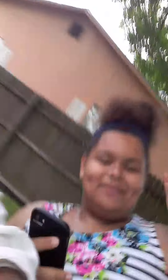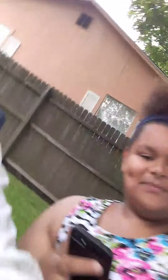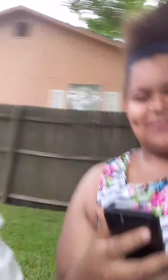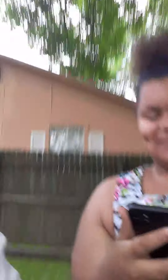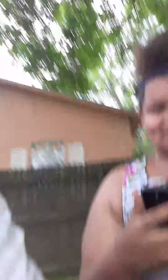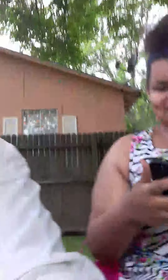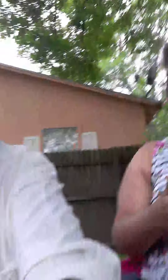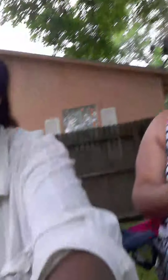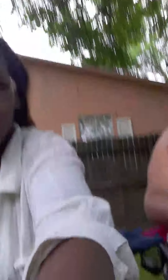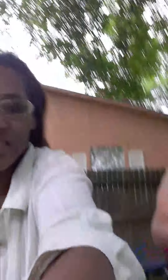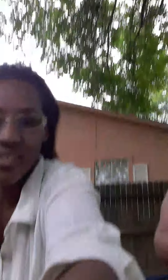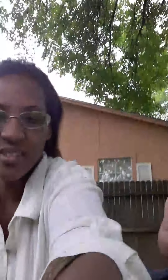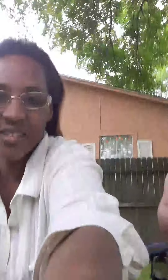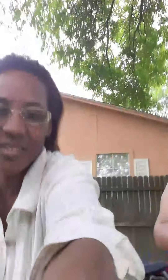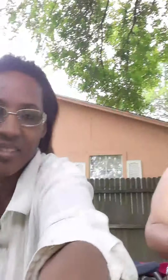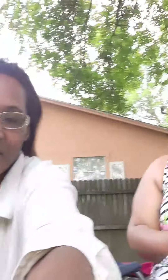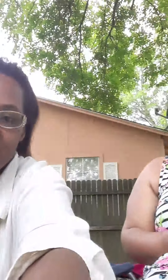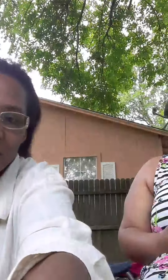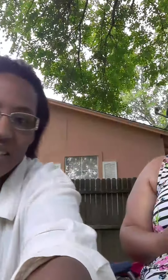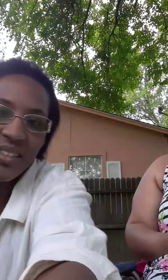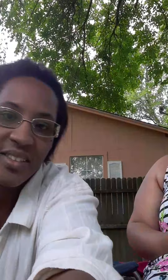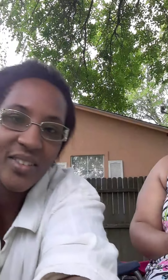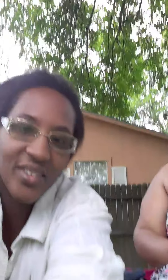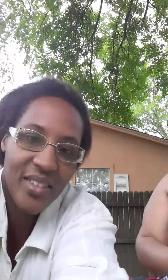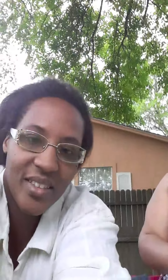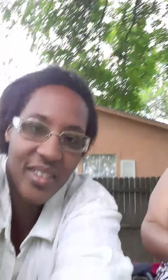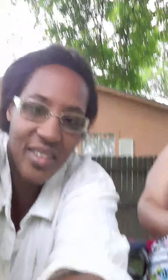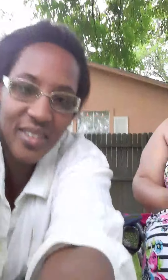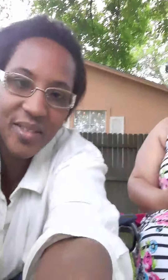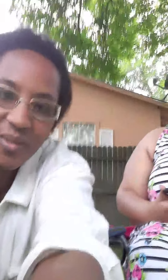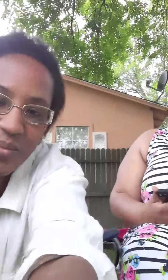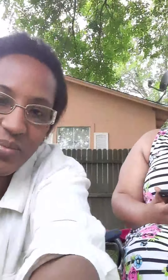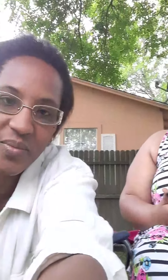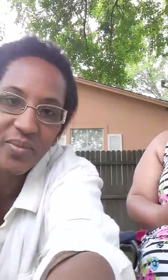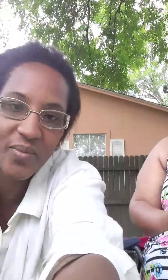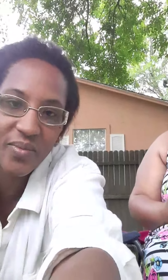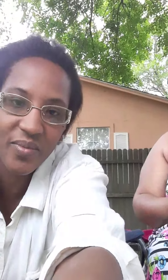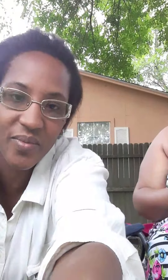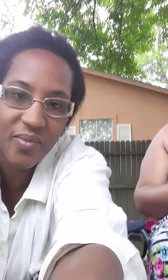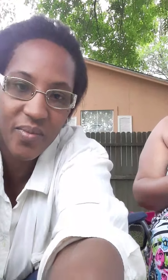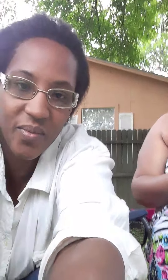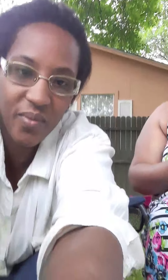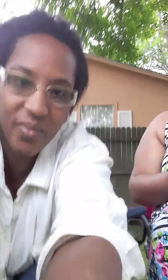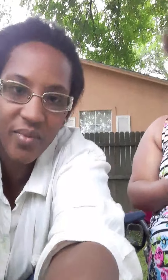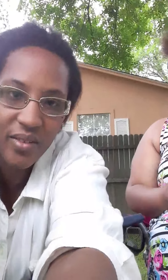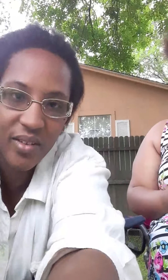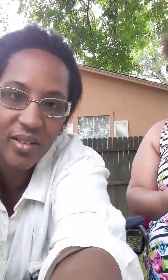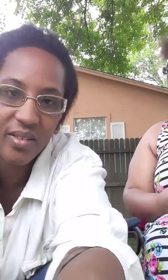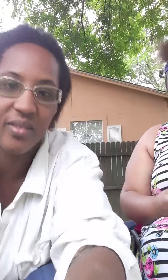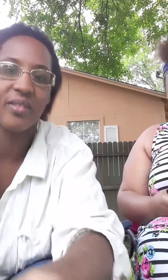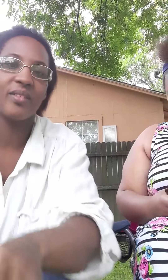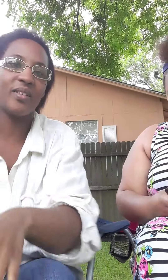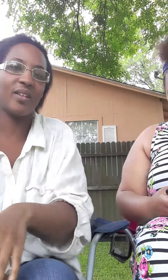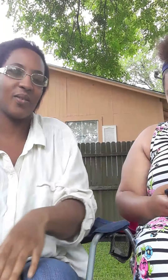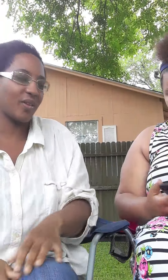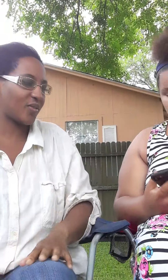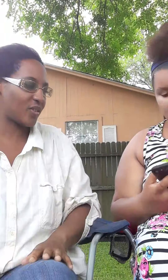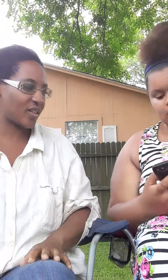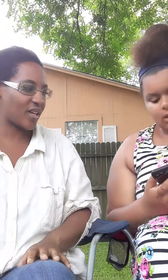shit. have six. Just a handful. I'm sorry. I love you, Navelle. I don't love my family. Okay, ready for she doesn't